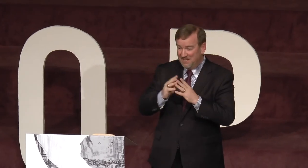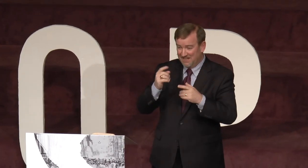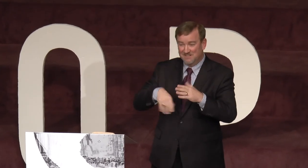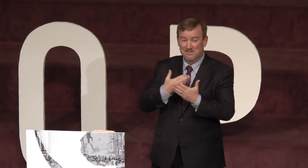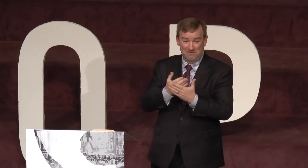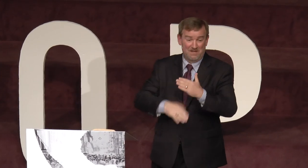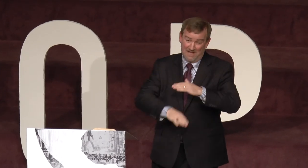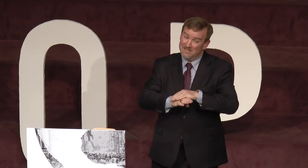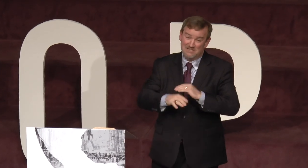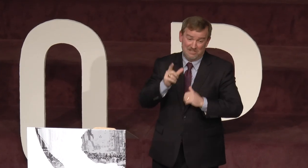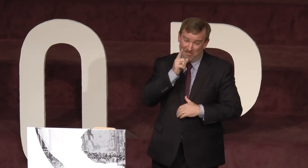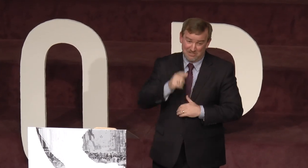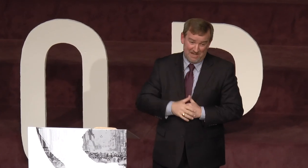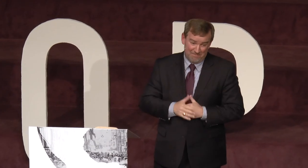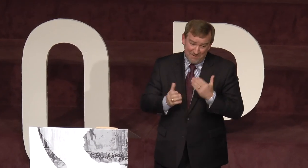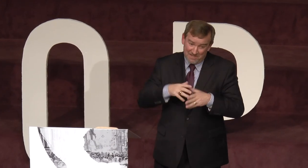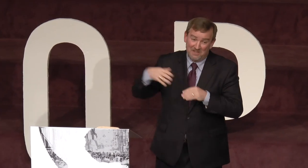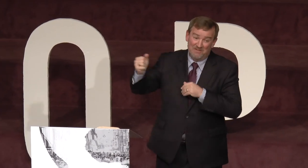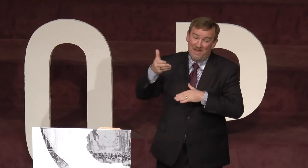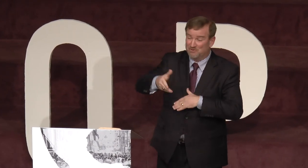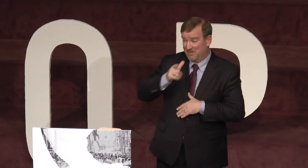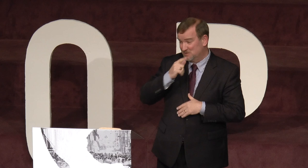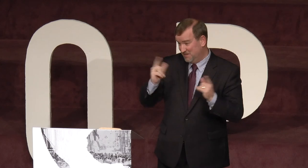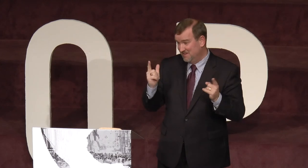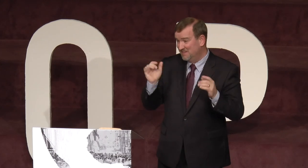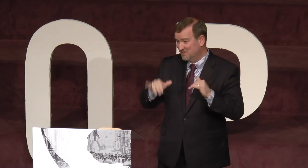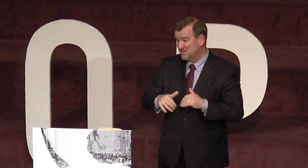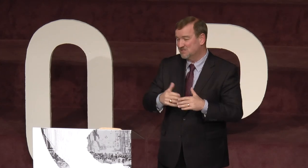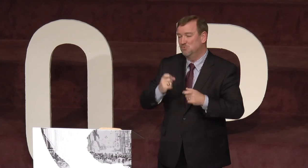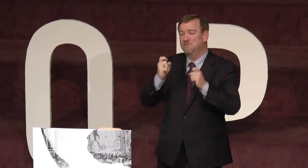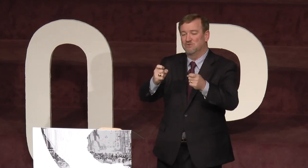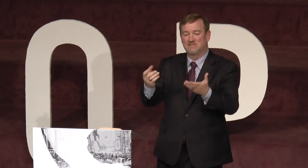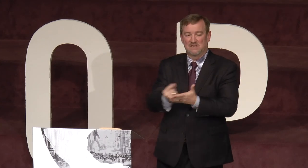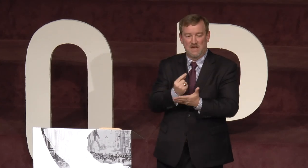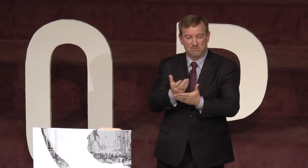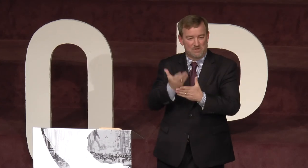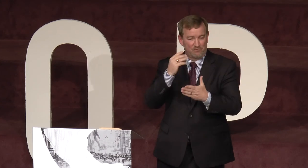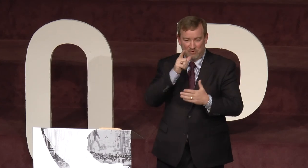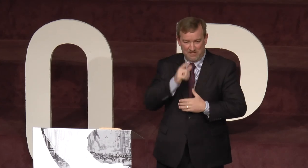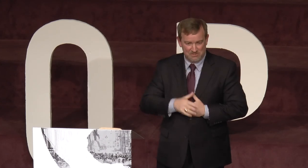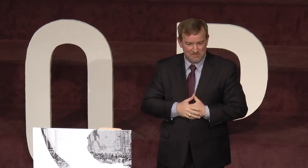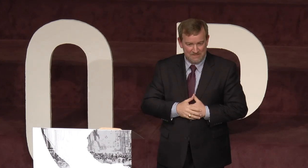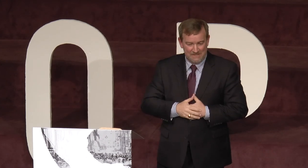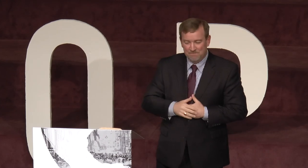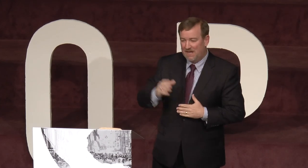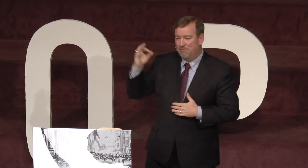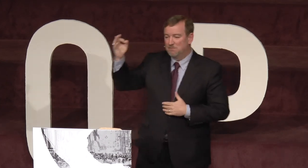meeting until, at least until lunchtime. Maybe they'll leave after lunch, but they'll stay. So we present the gospel right before lunch. And I remember